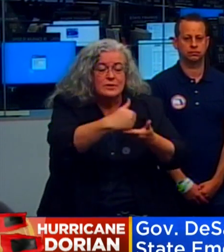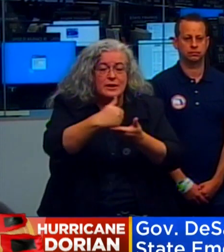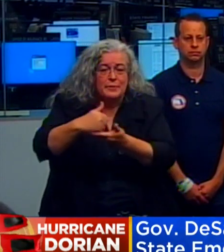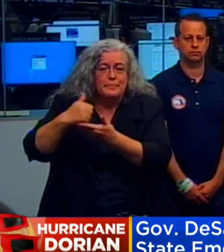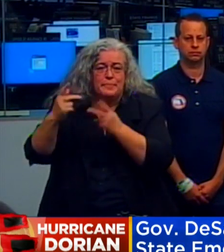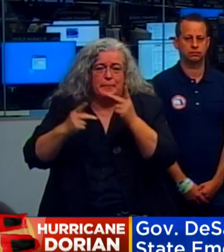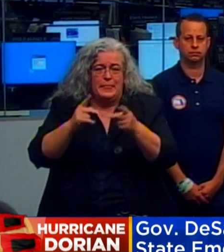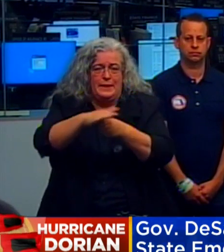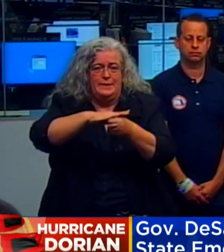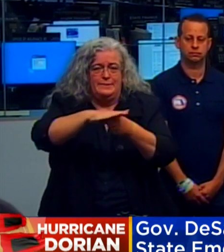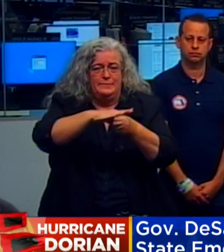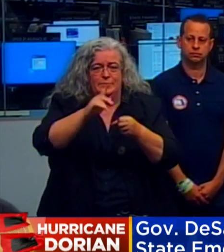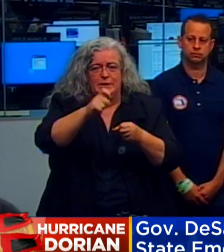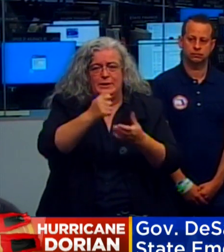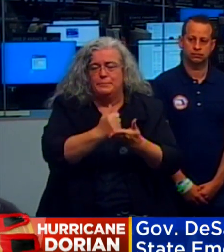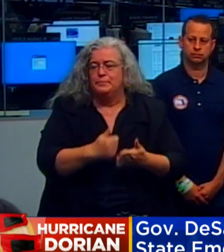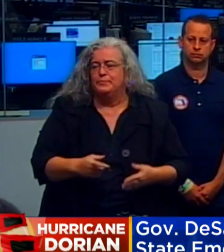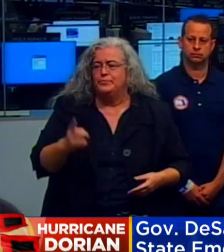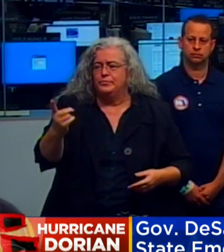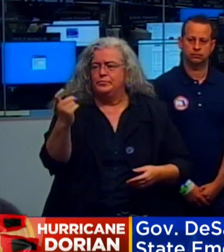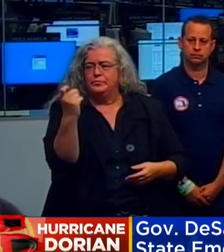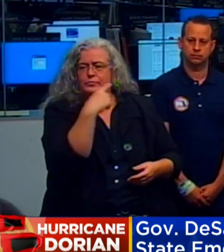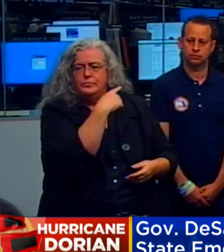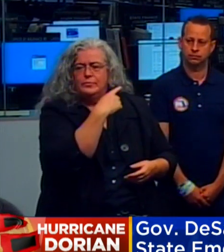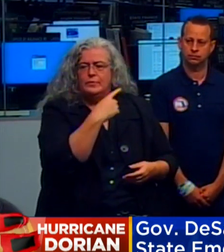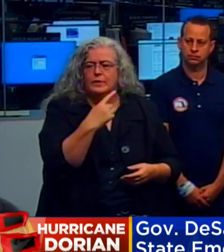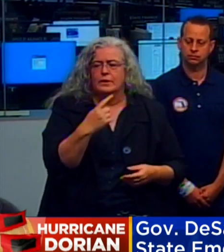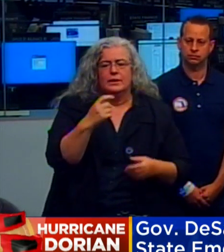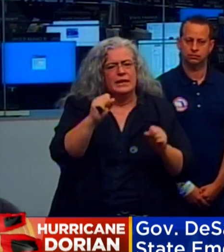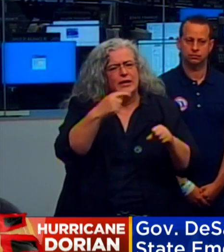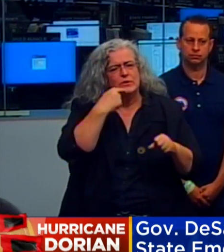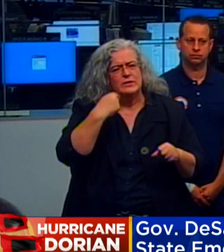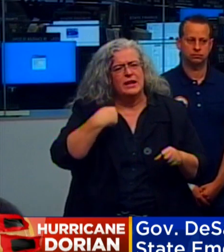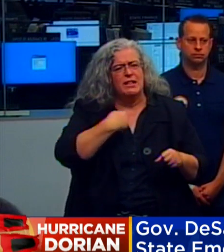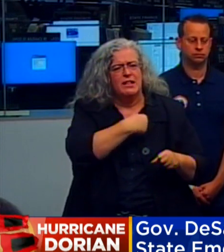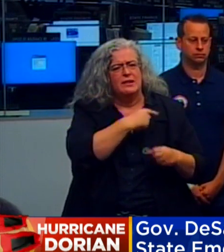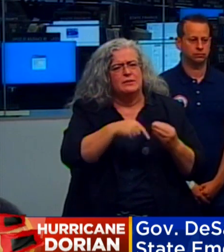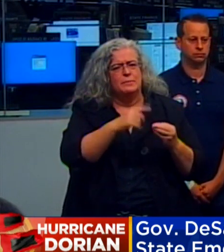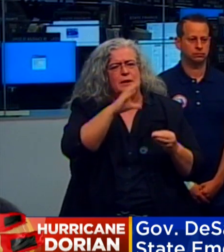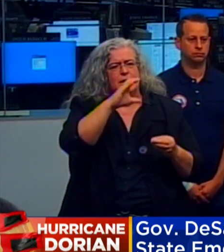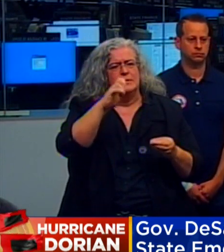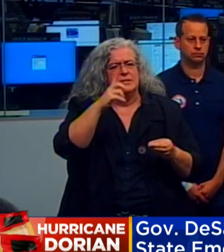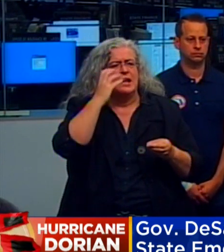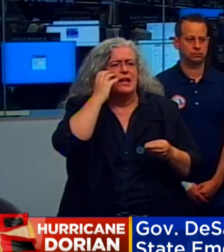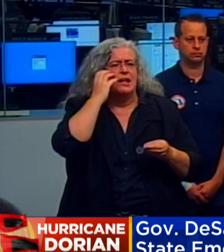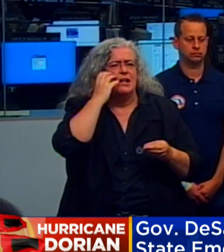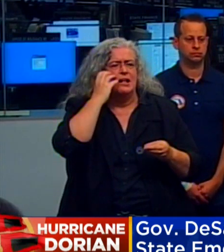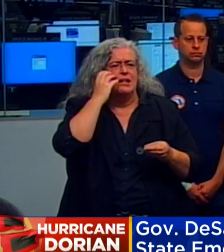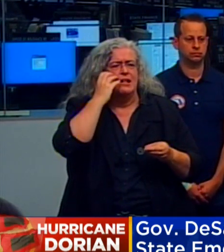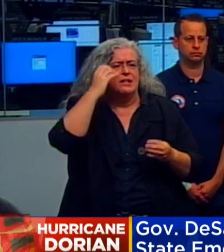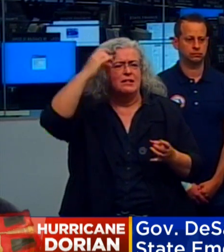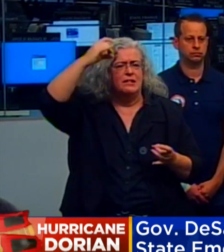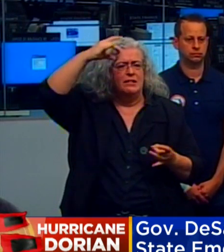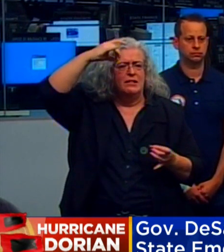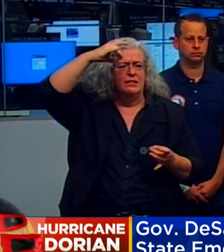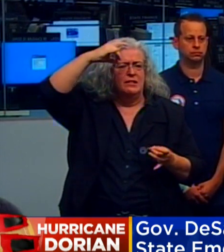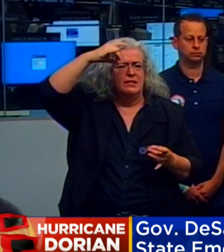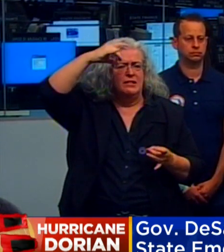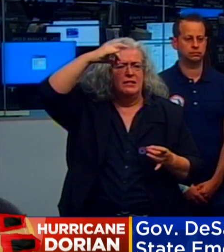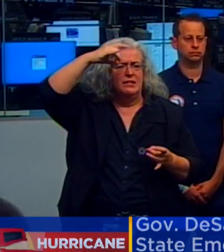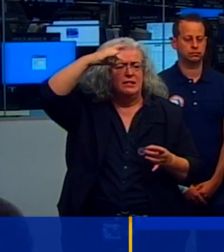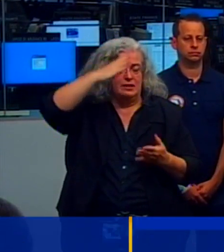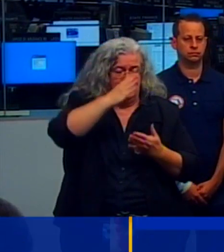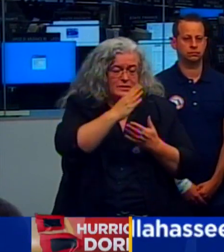the state of Florida. What can you tell us about cell phone coverage and how long people should expect to go out? That was a big problem, at least for some